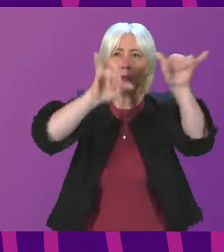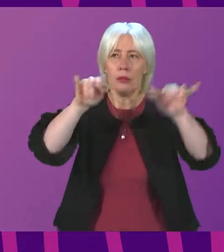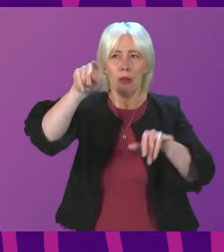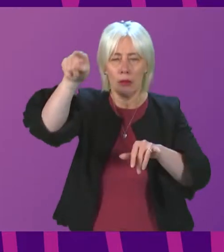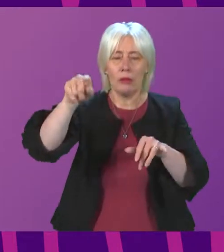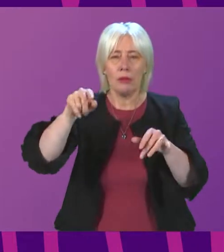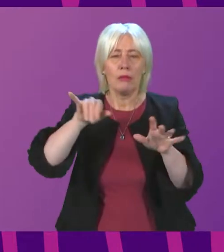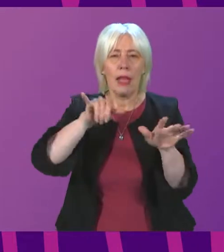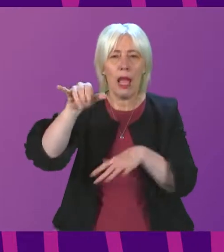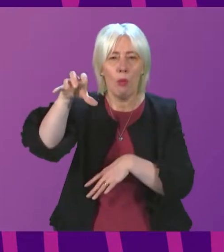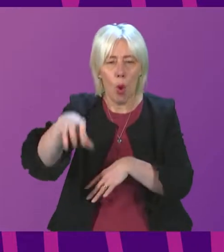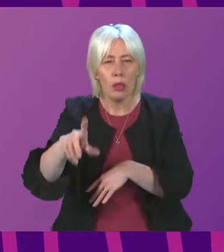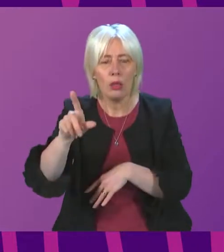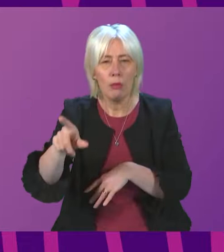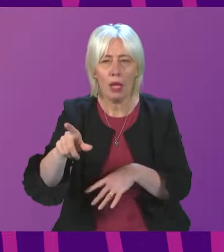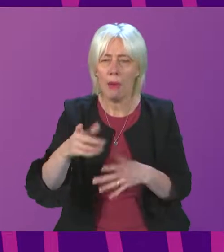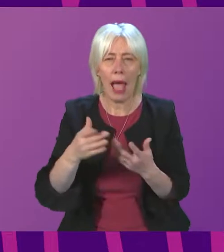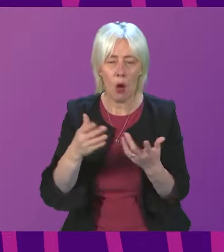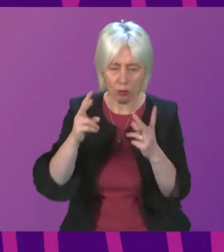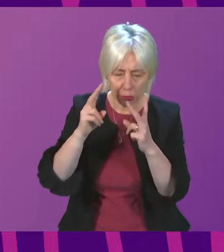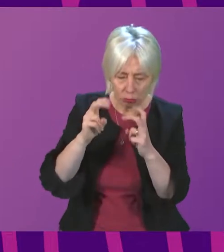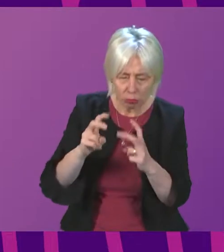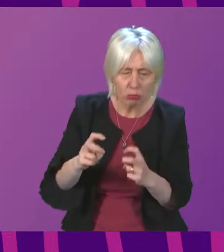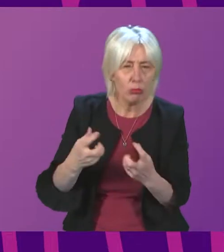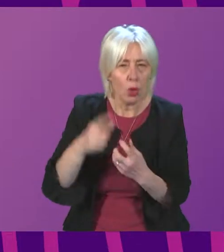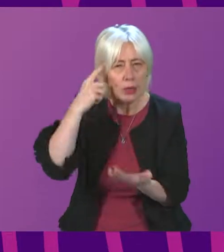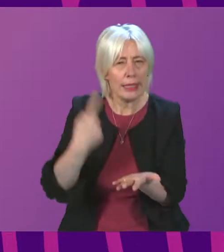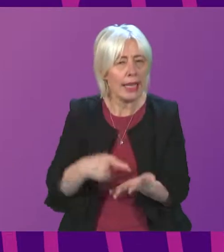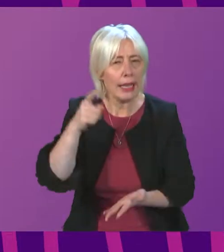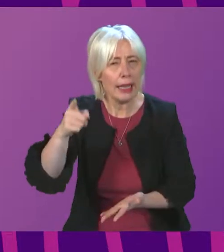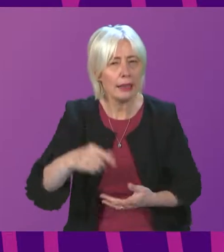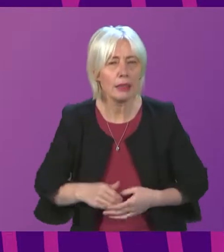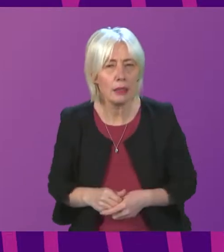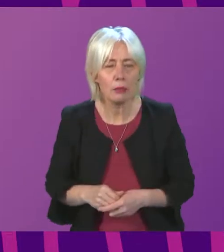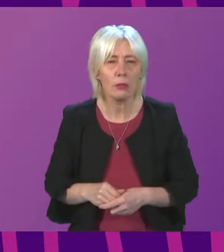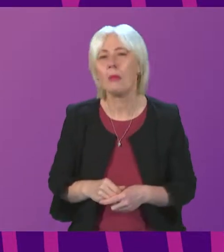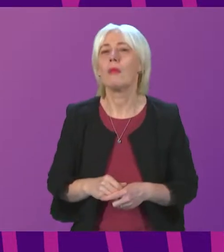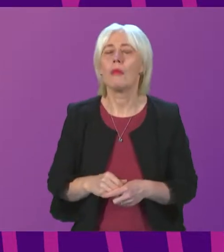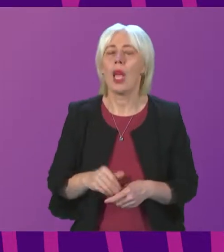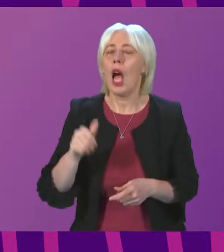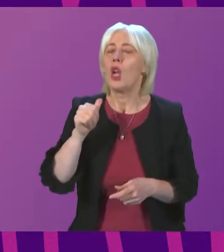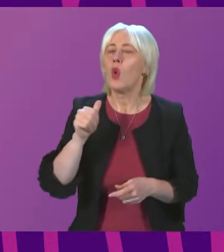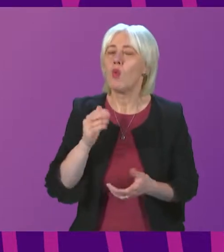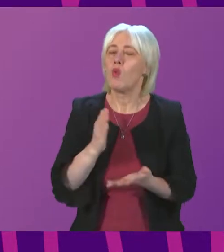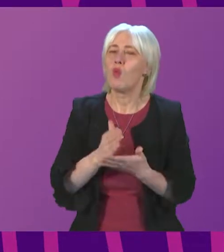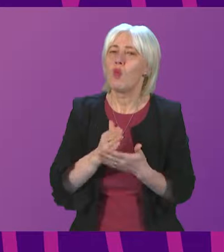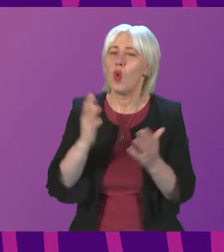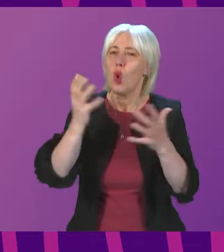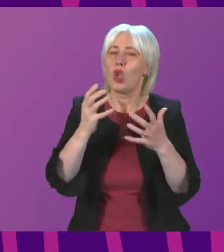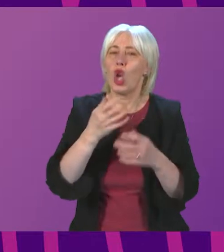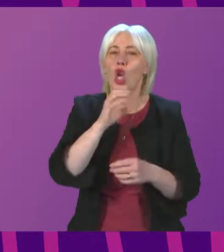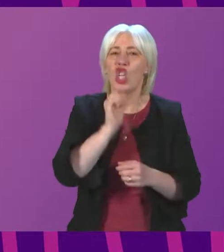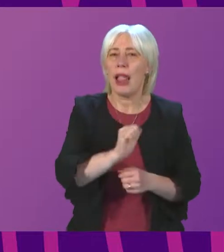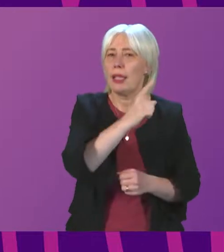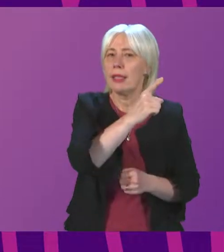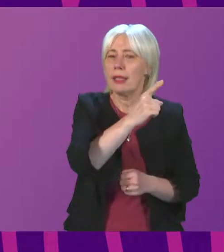airports. So maybe some scrutiny on how that was reached. And I know there is real concerns in Shetland about